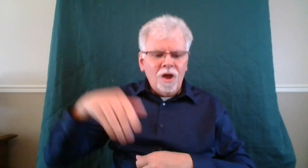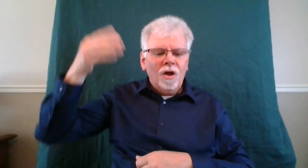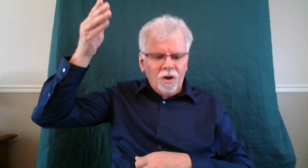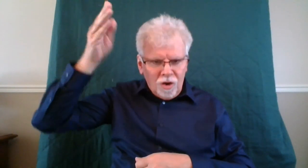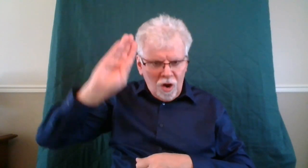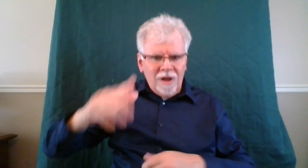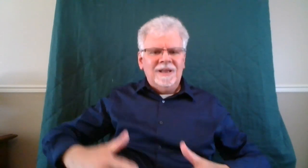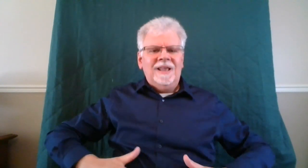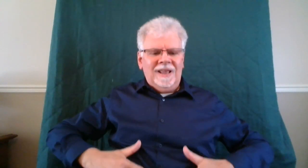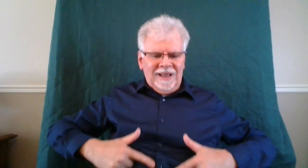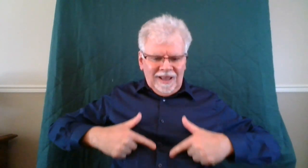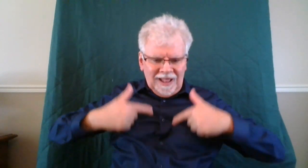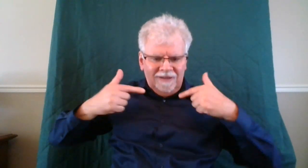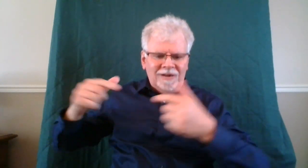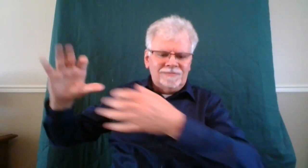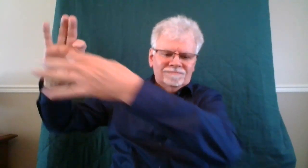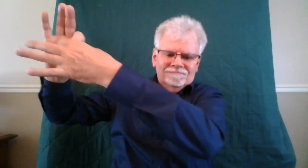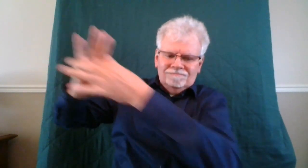remains in us.